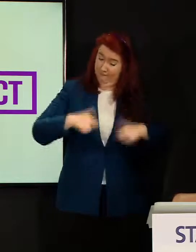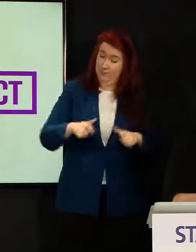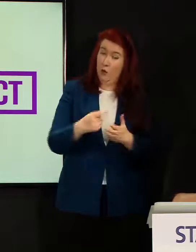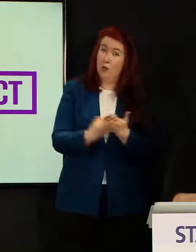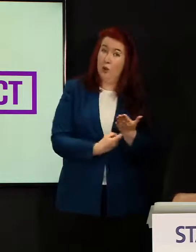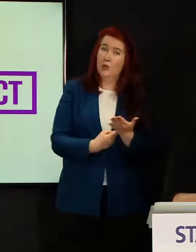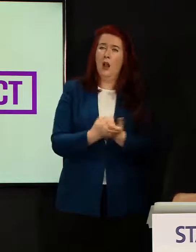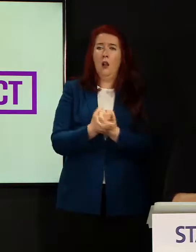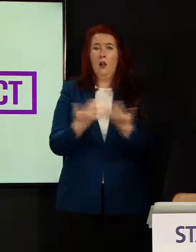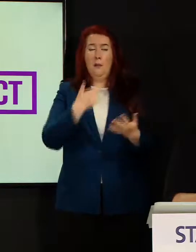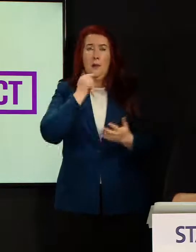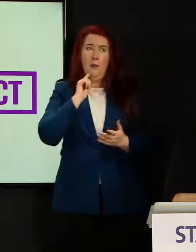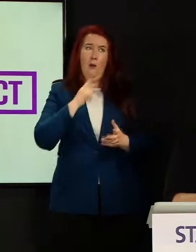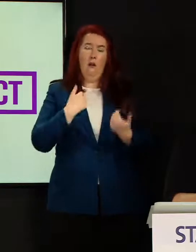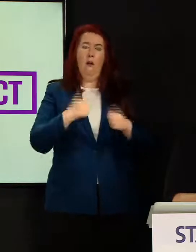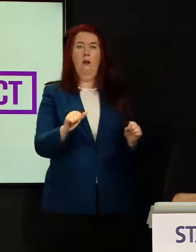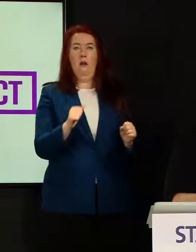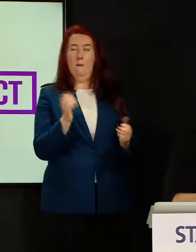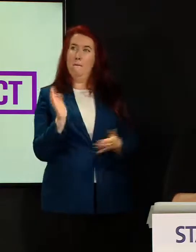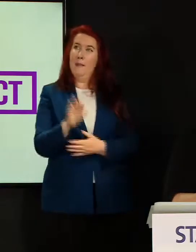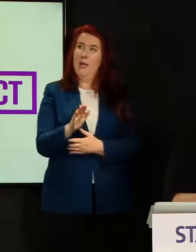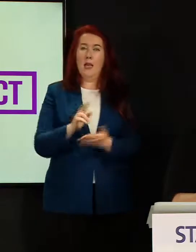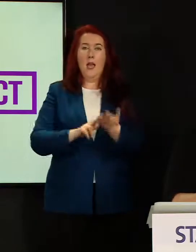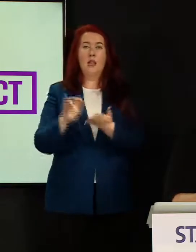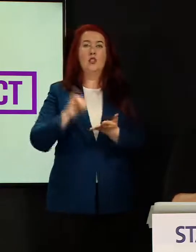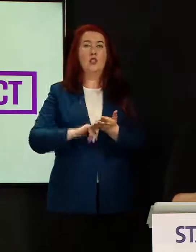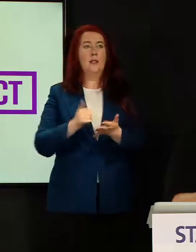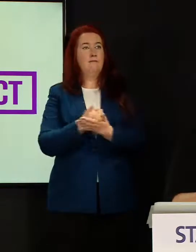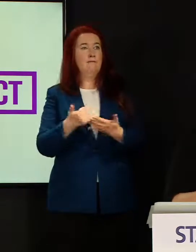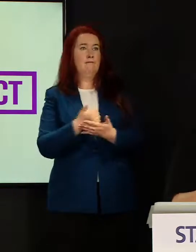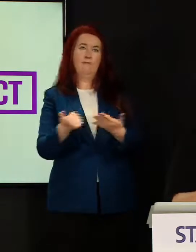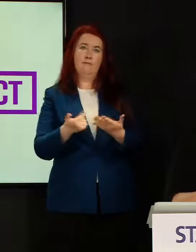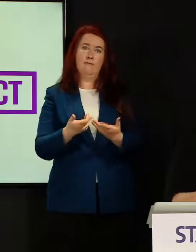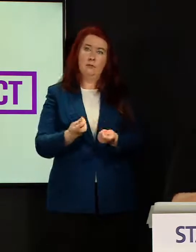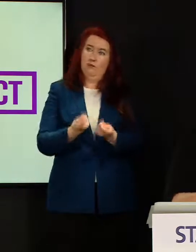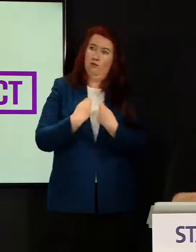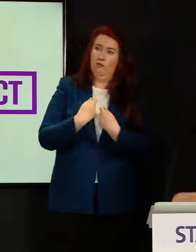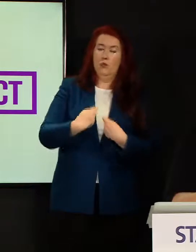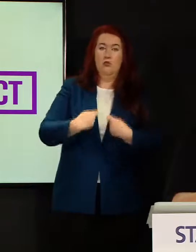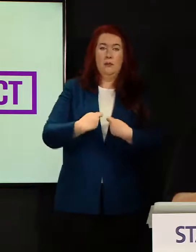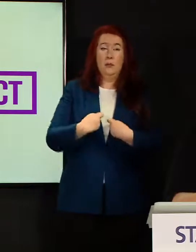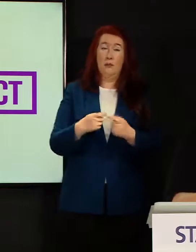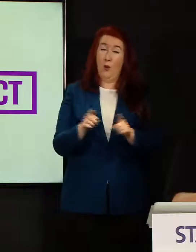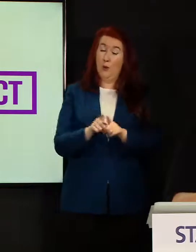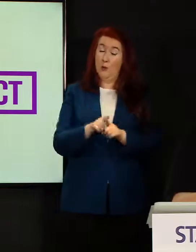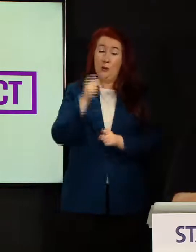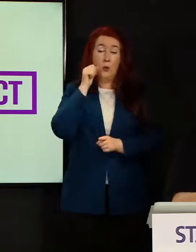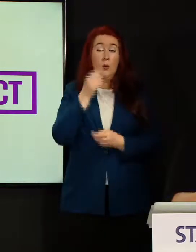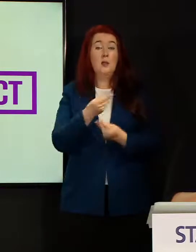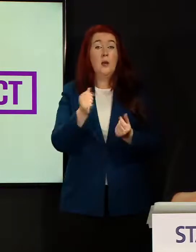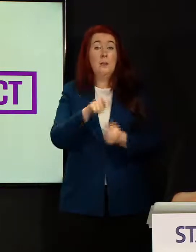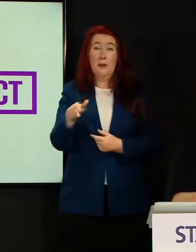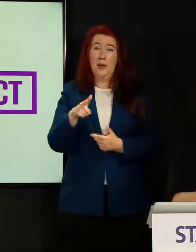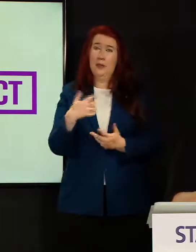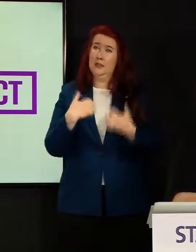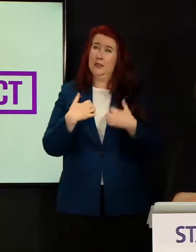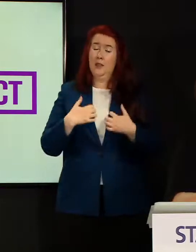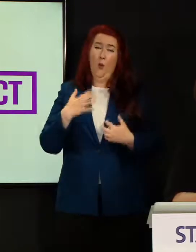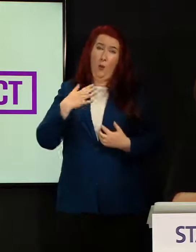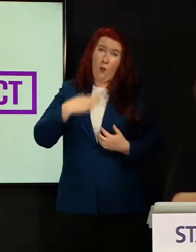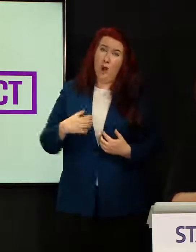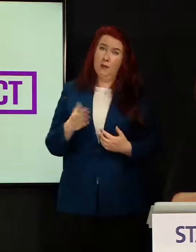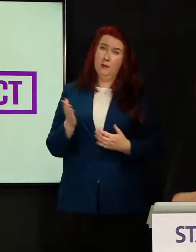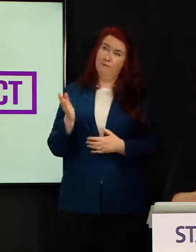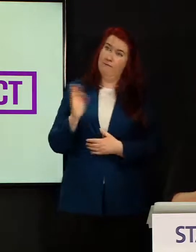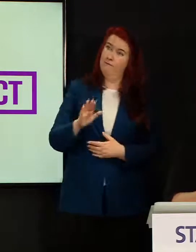attention that the NHS has given in recent weeks and months. But we also know there are people there who are keen to get on